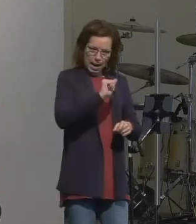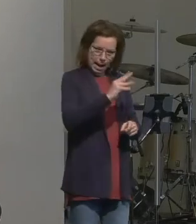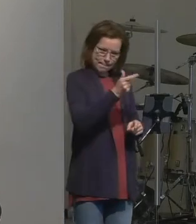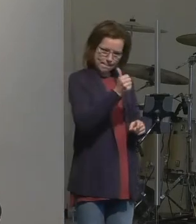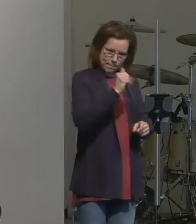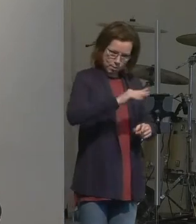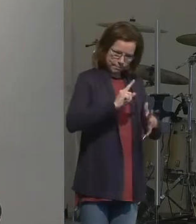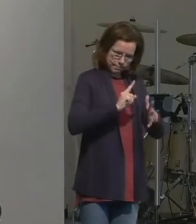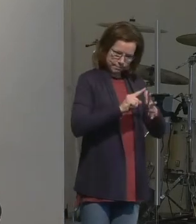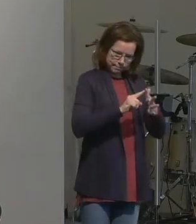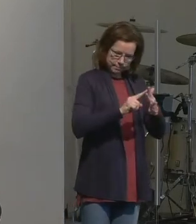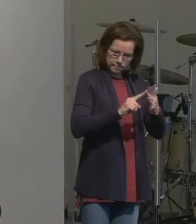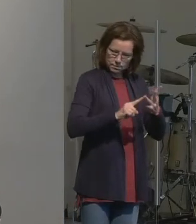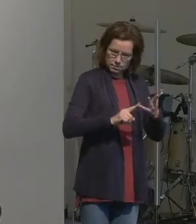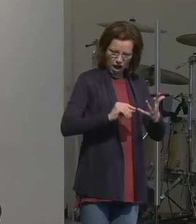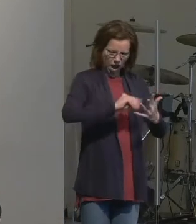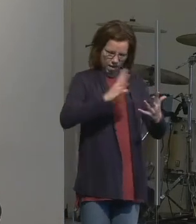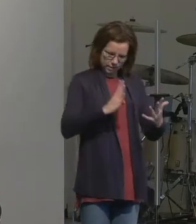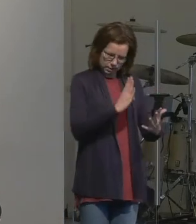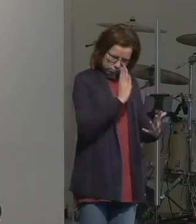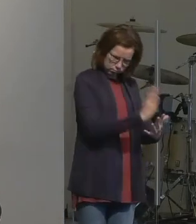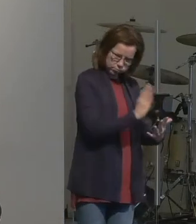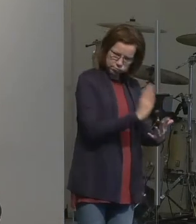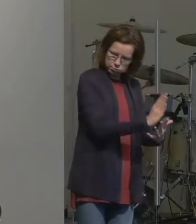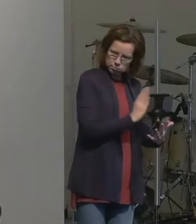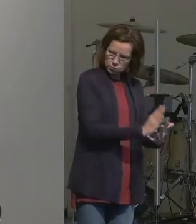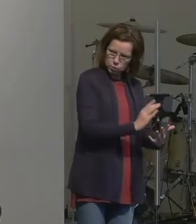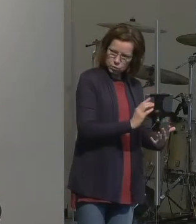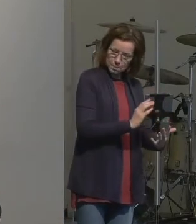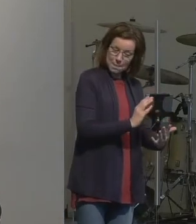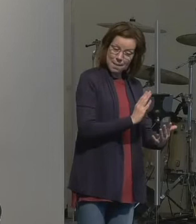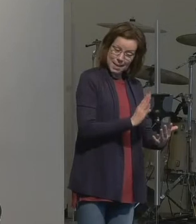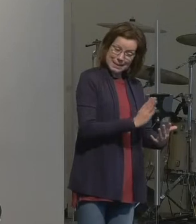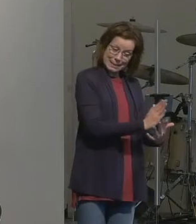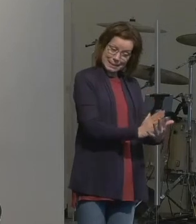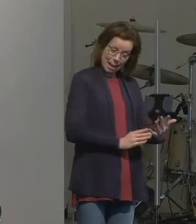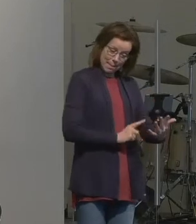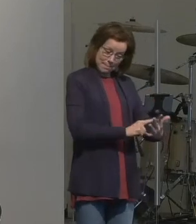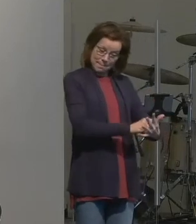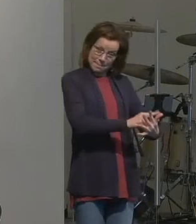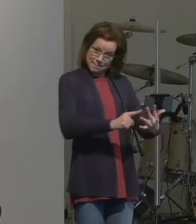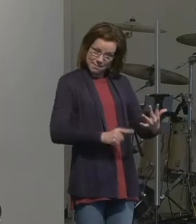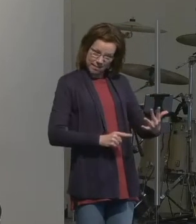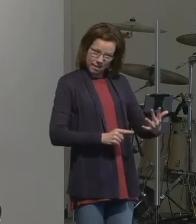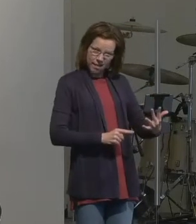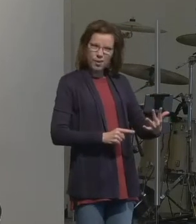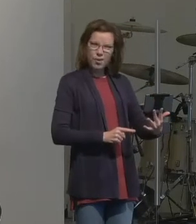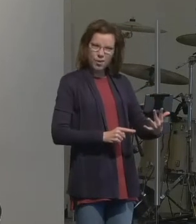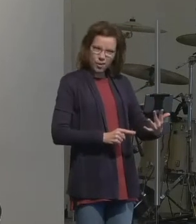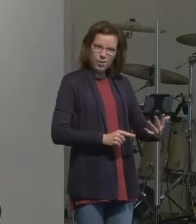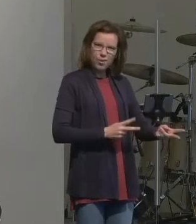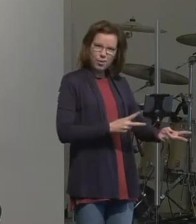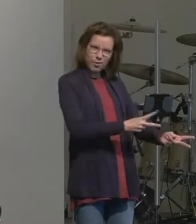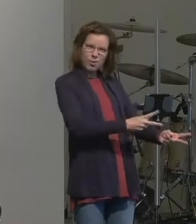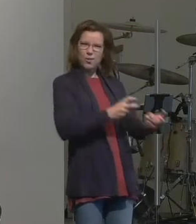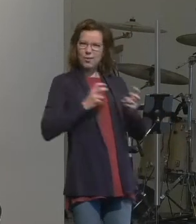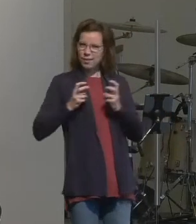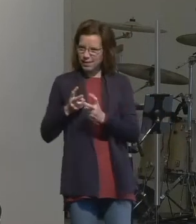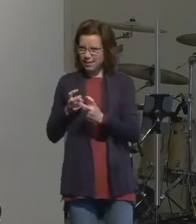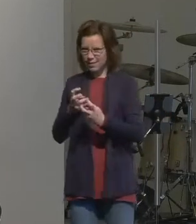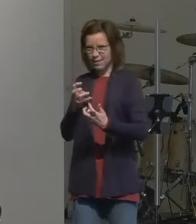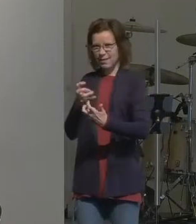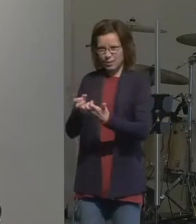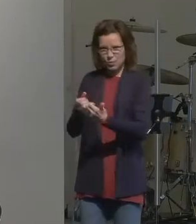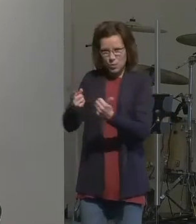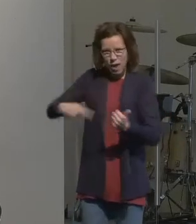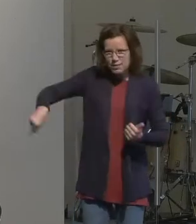because he's clearly talking to Abram. But there are some principles here that should help us when God engages